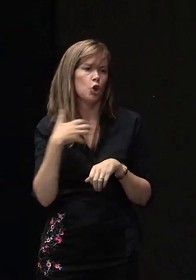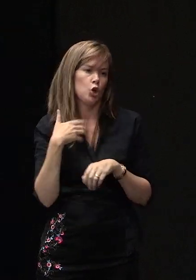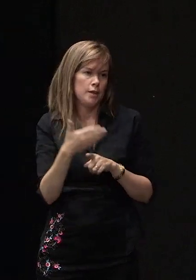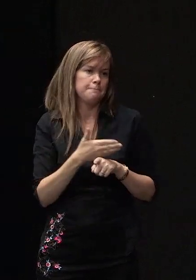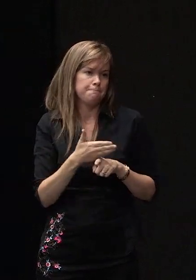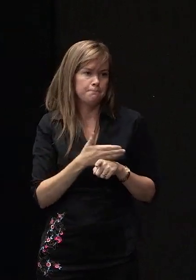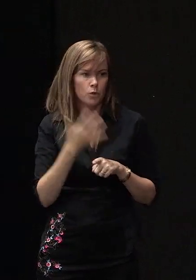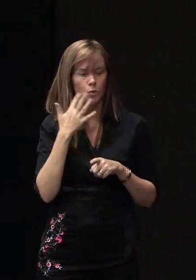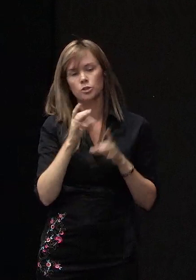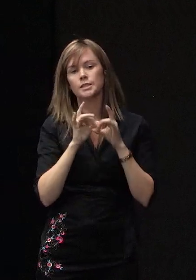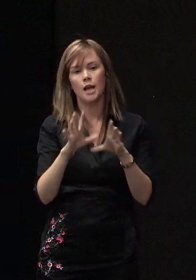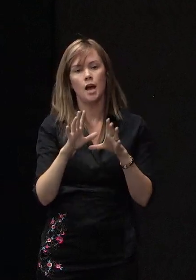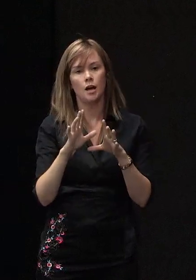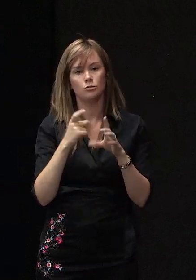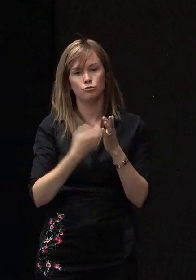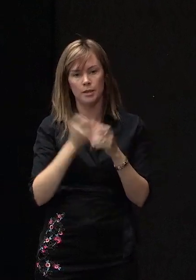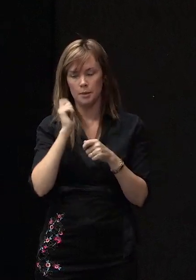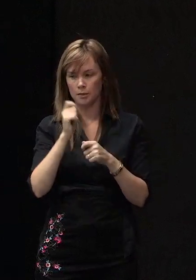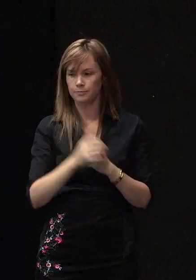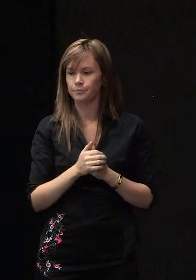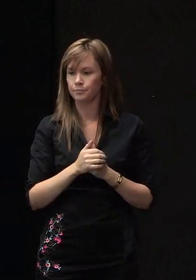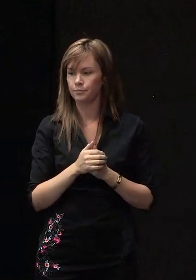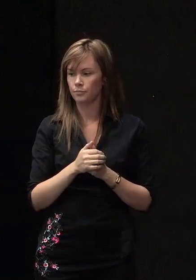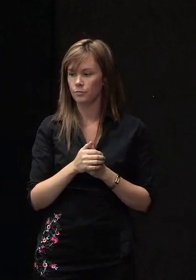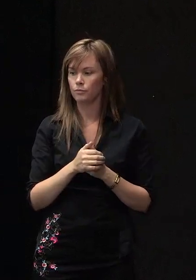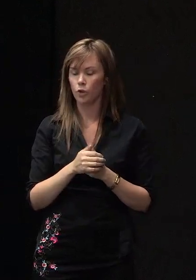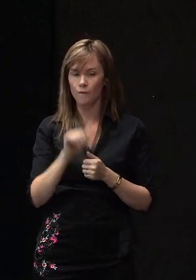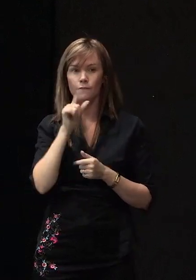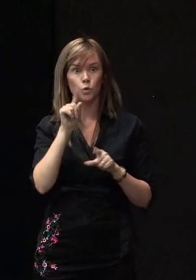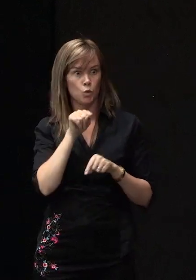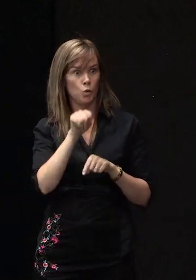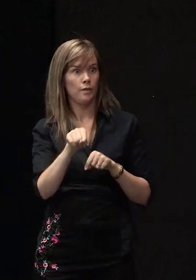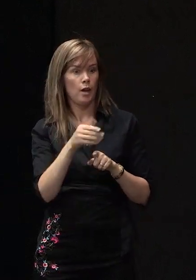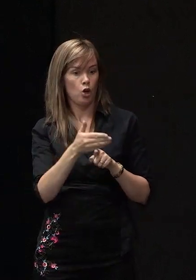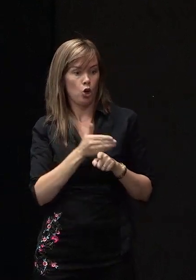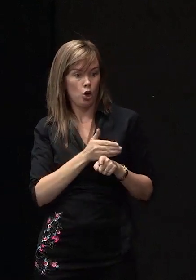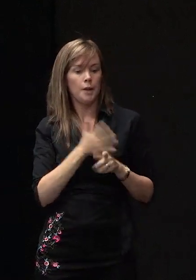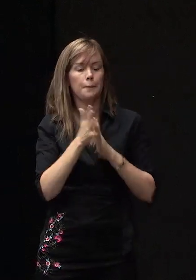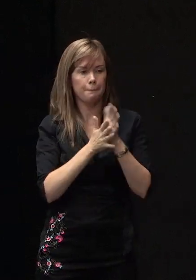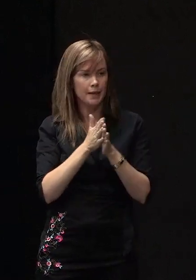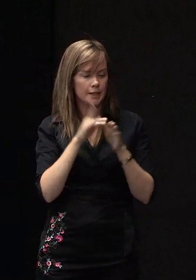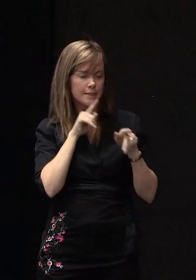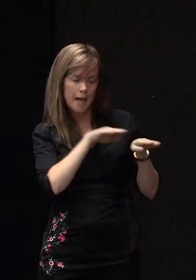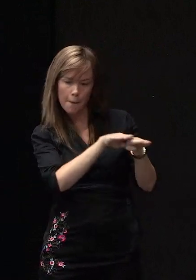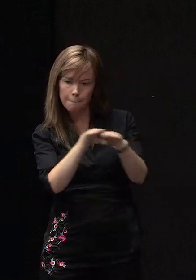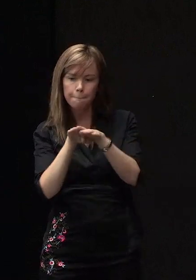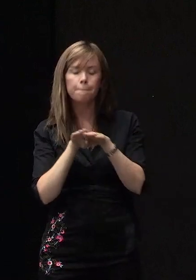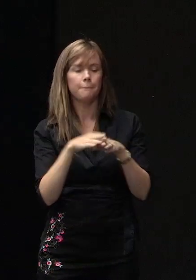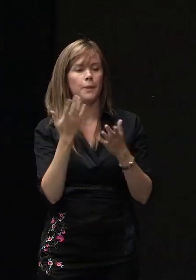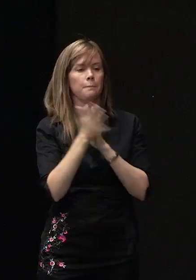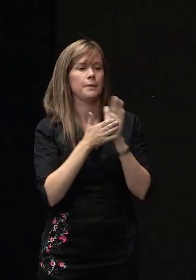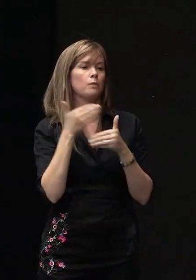If you do that earlier on, everybody hopefully is singing from the same song sheet and the process should go